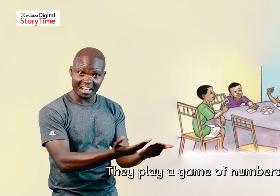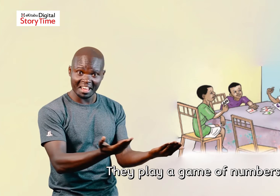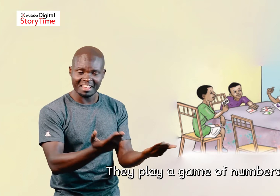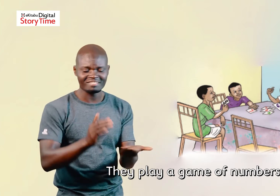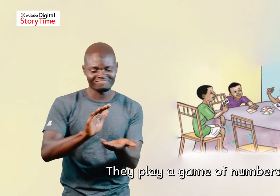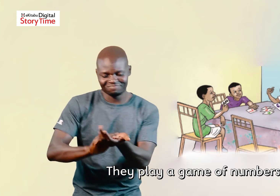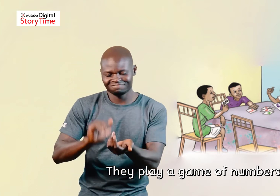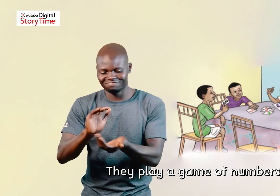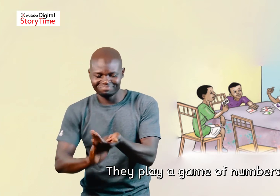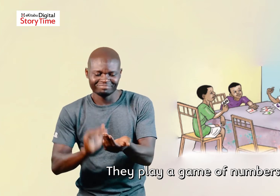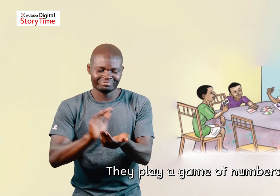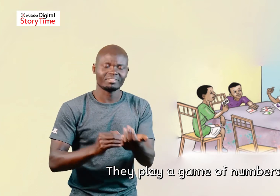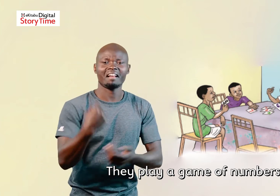They play a game of numbers